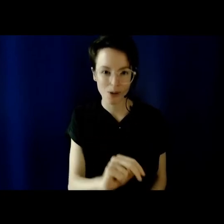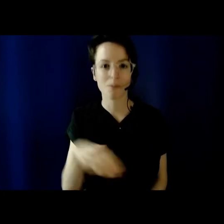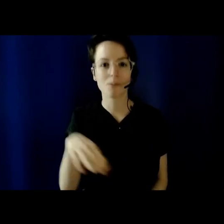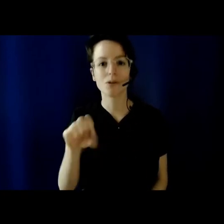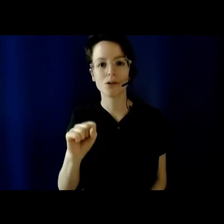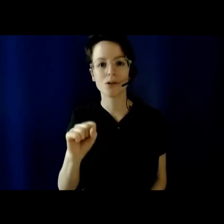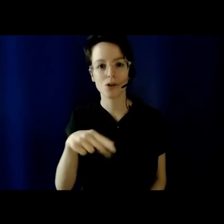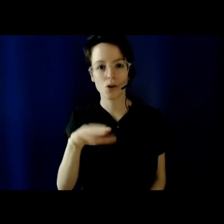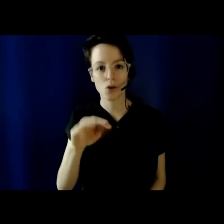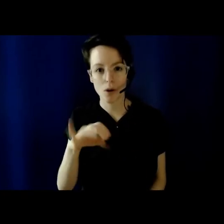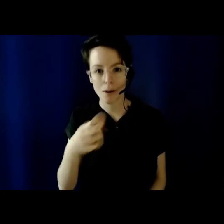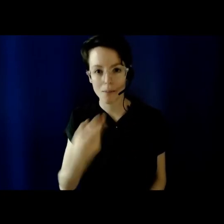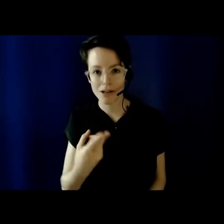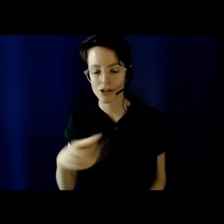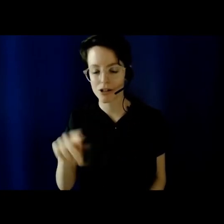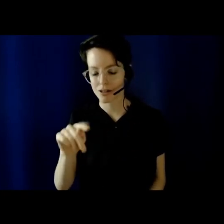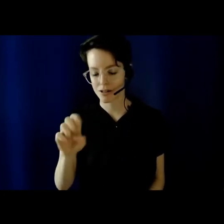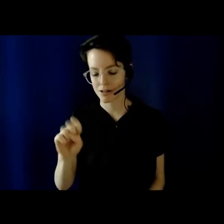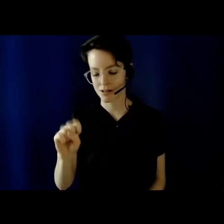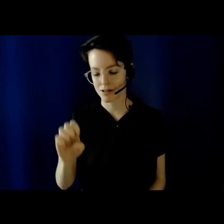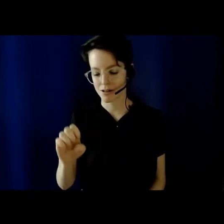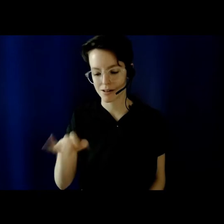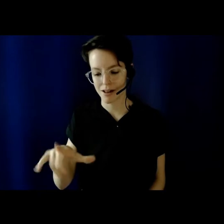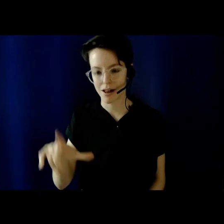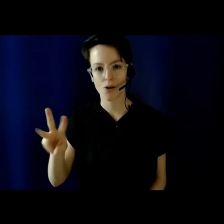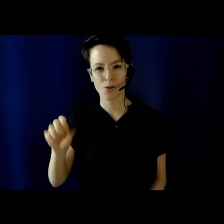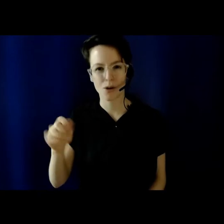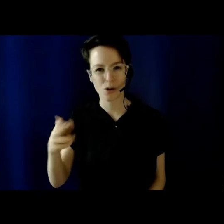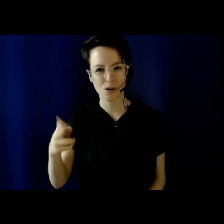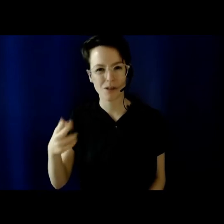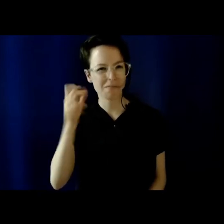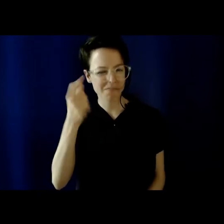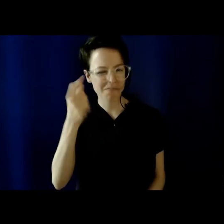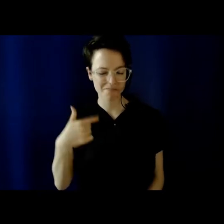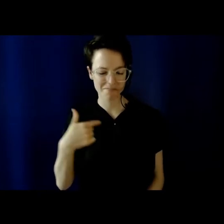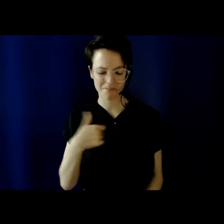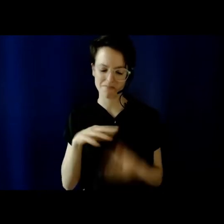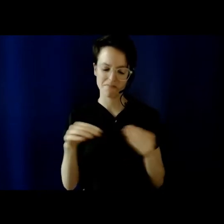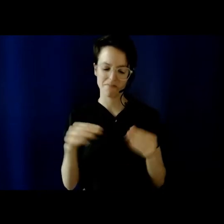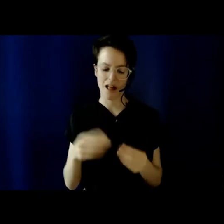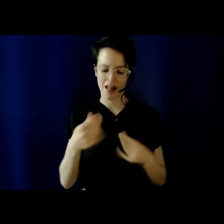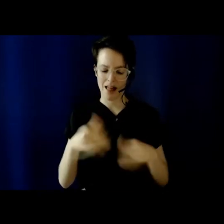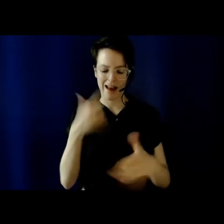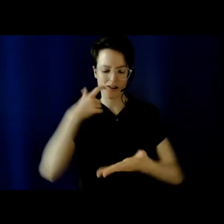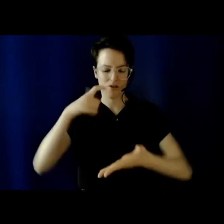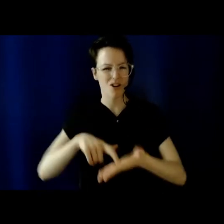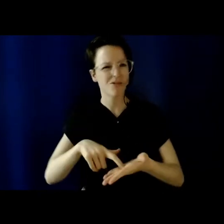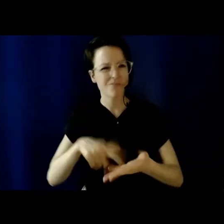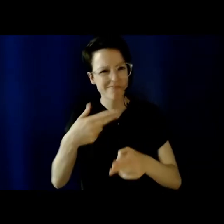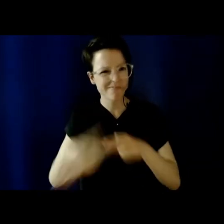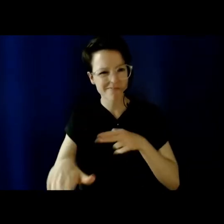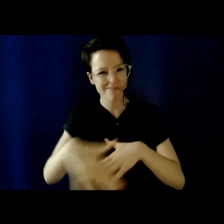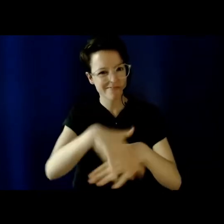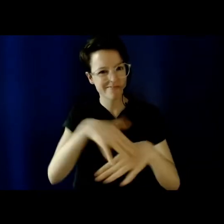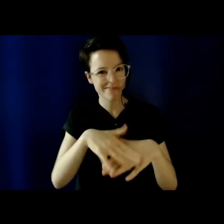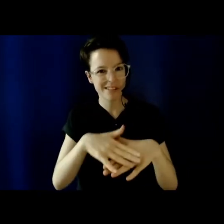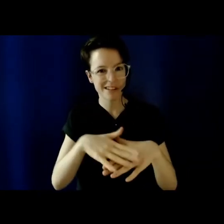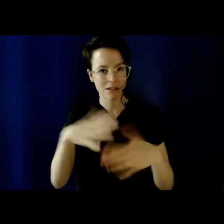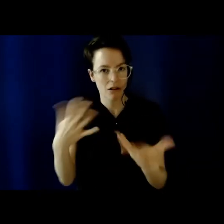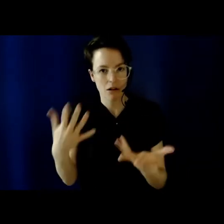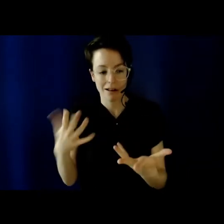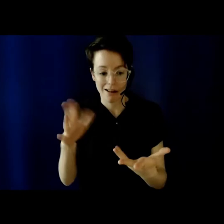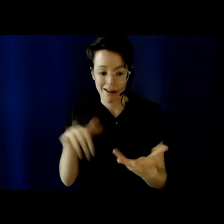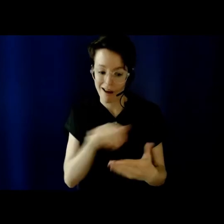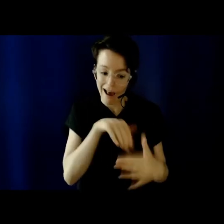be anti-colonial work as part of an ongoing commitment to decolonization. We cannot do accessibility and